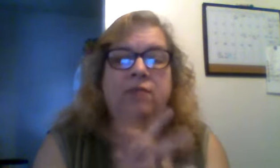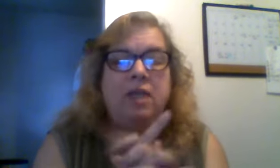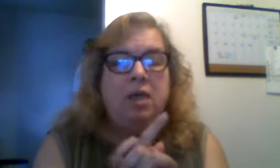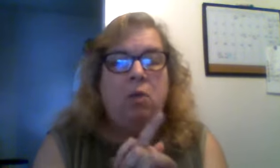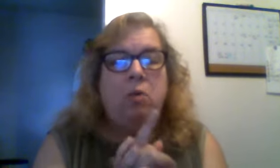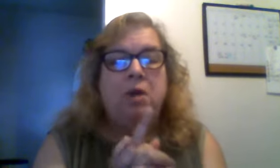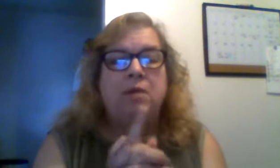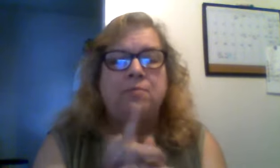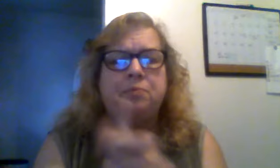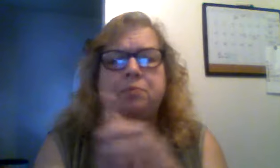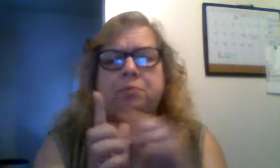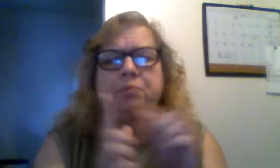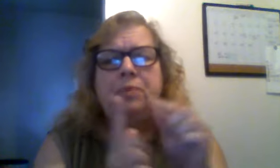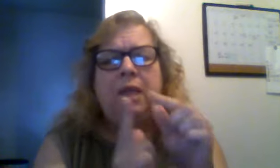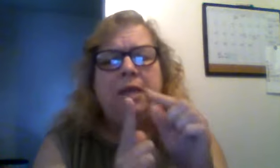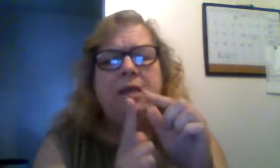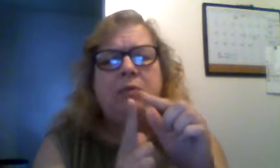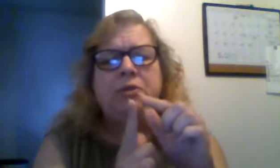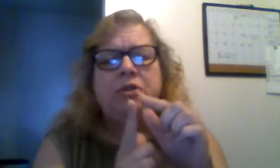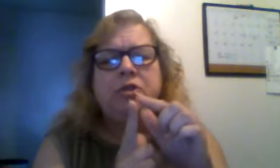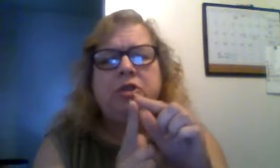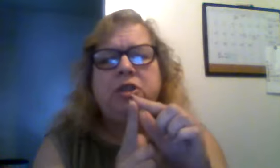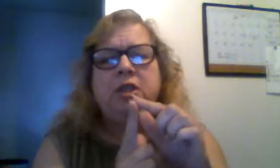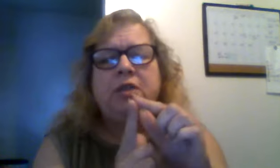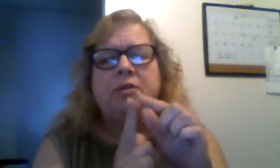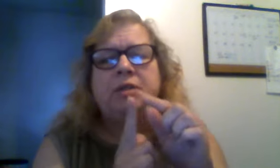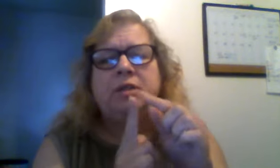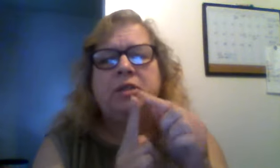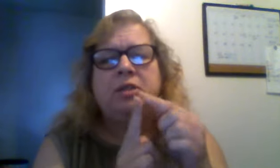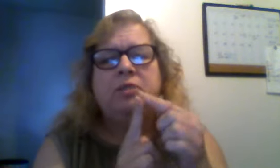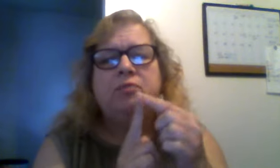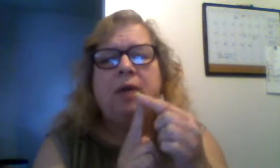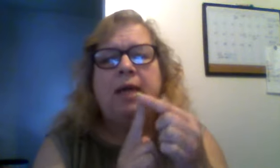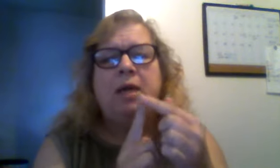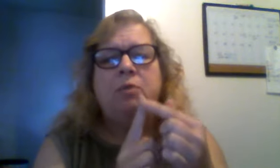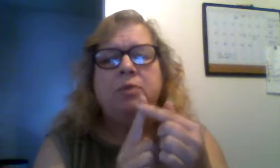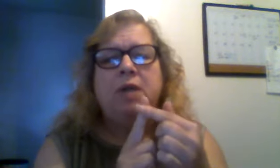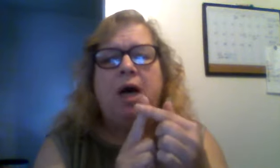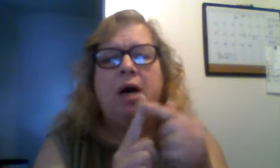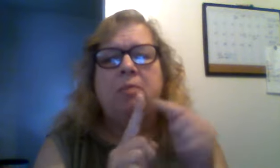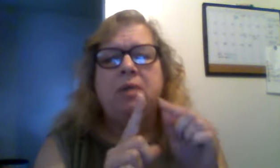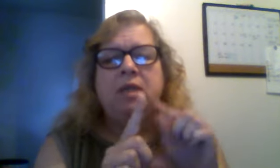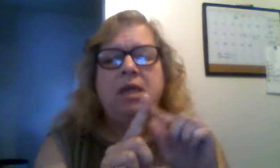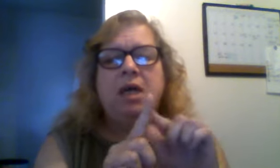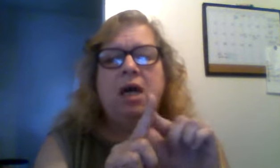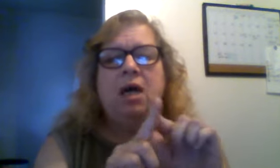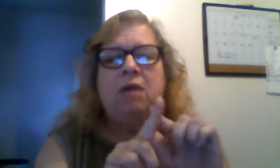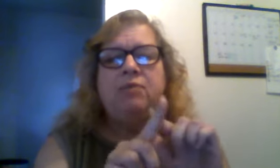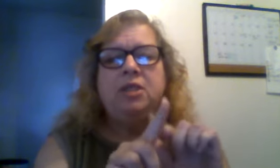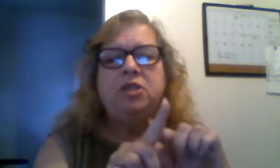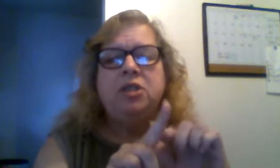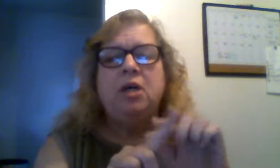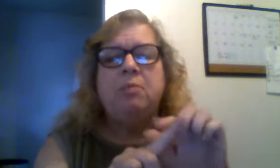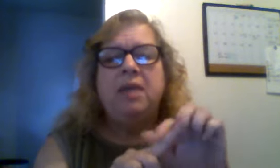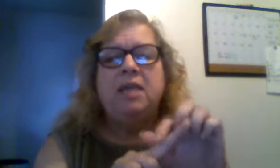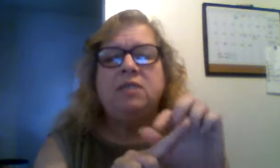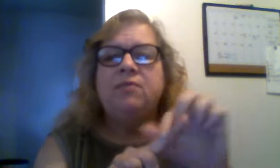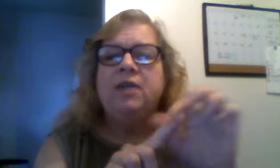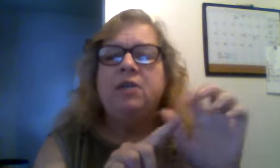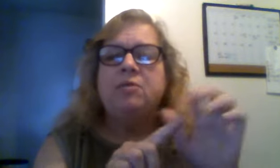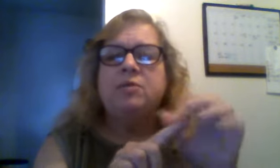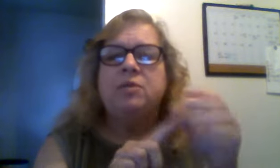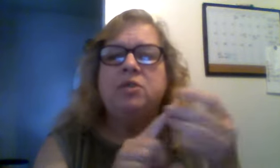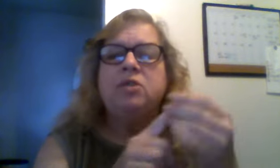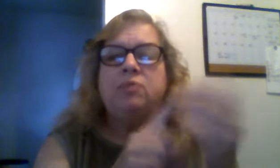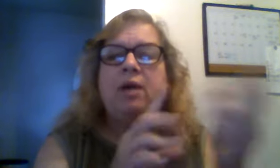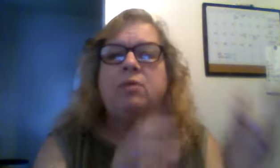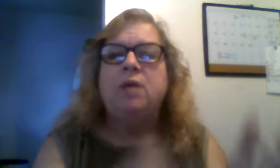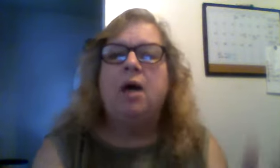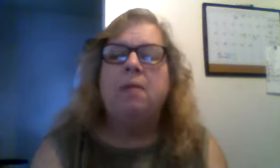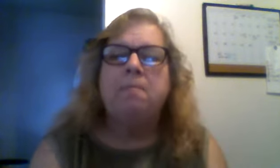video where there was just jiggers just right on top of this young man's fingers just right on top